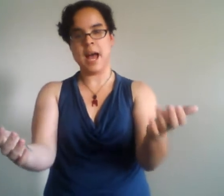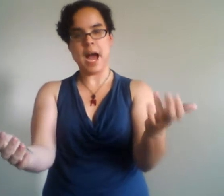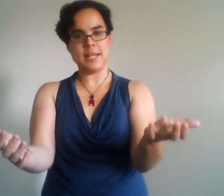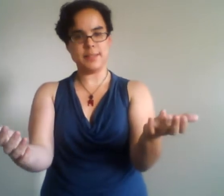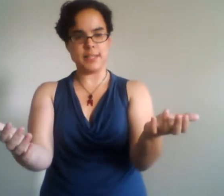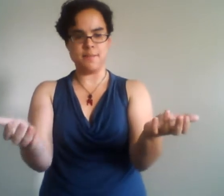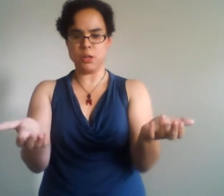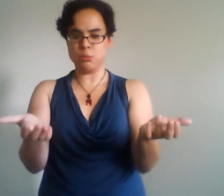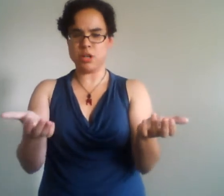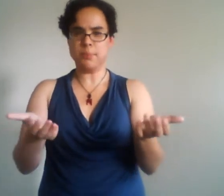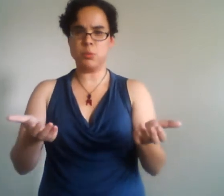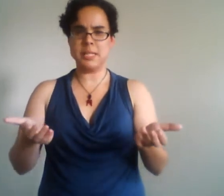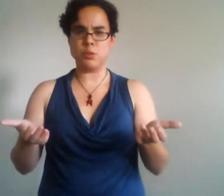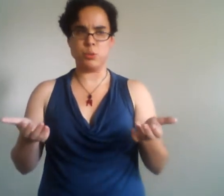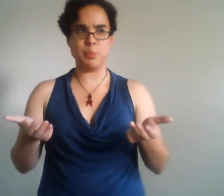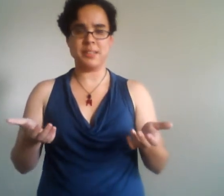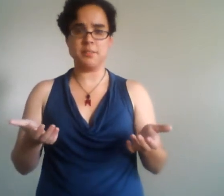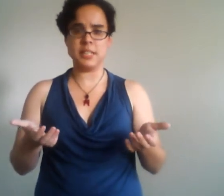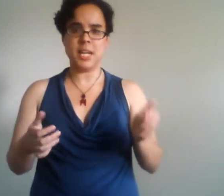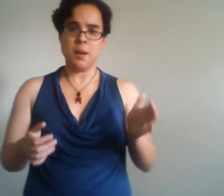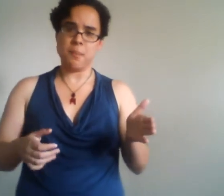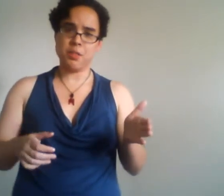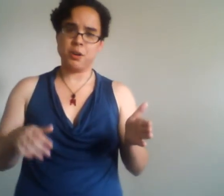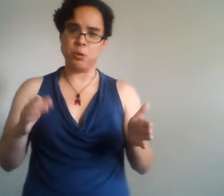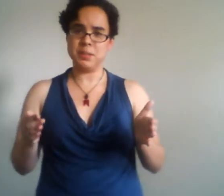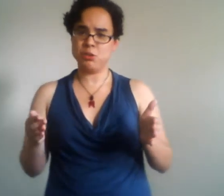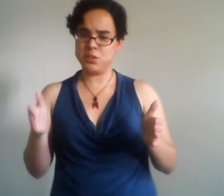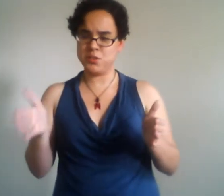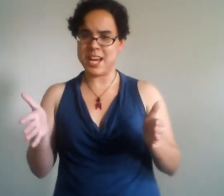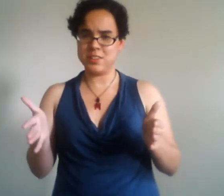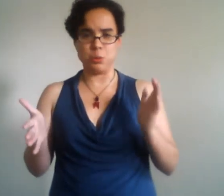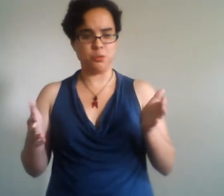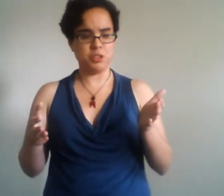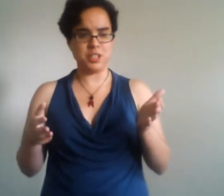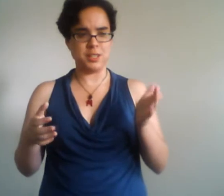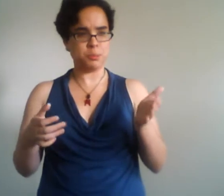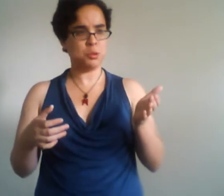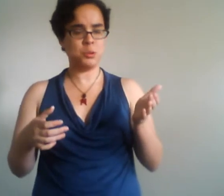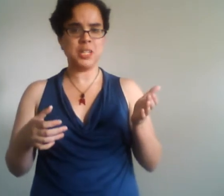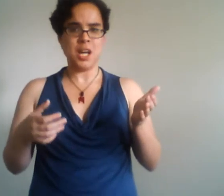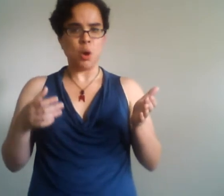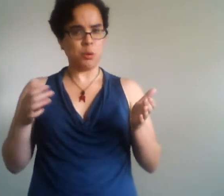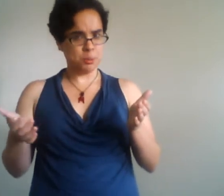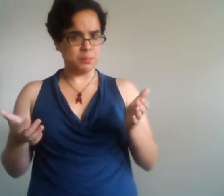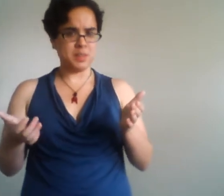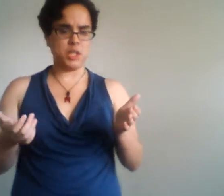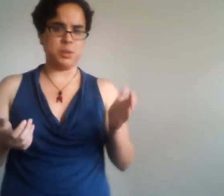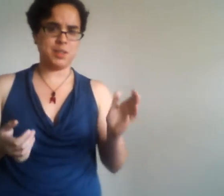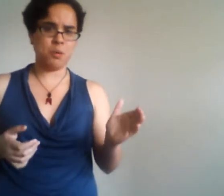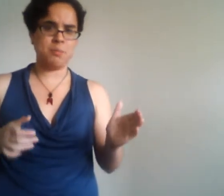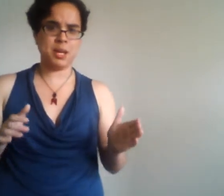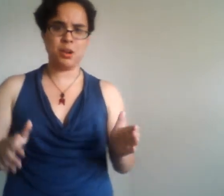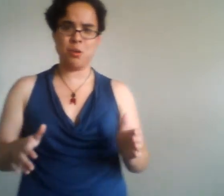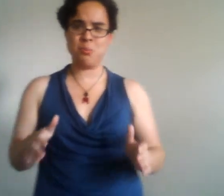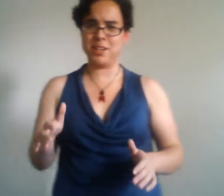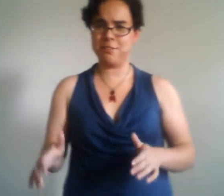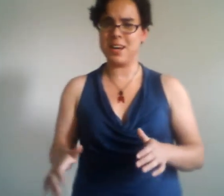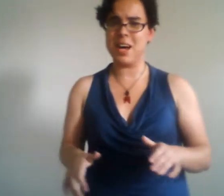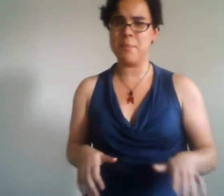ice and blowjob queens respectively mother or mistress fast or frigid the prude or the promiscuous homemaker home wrecker fuck up